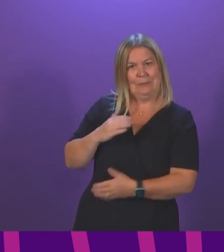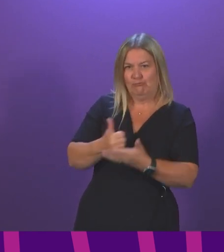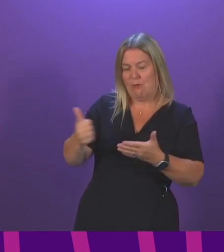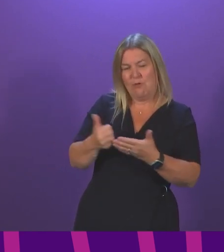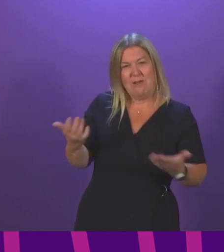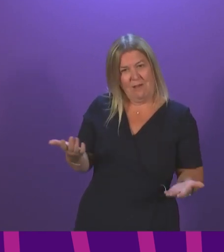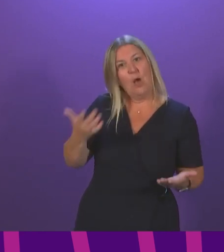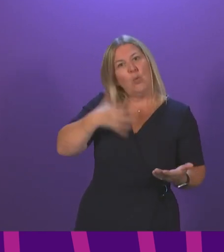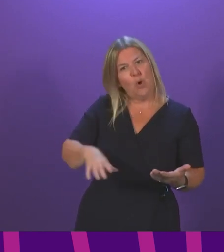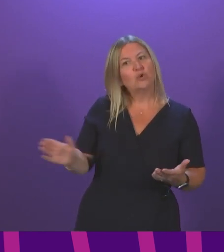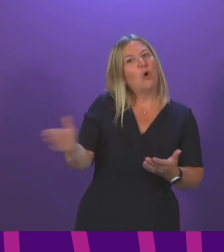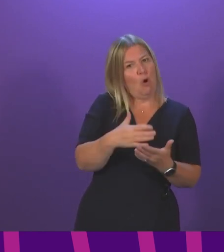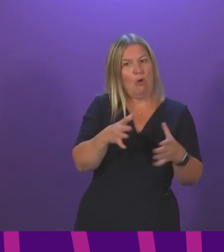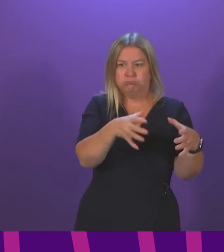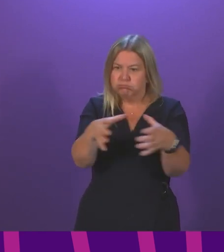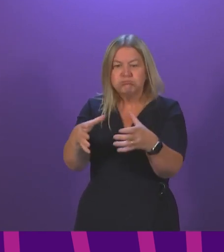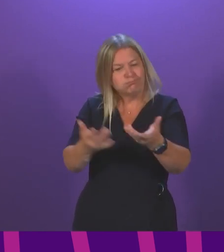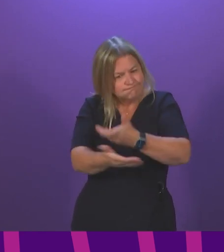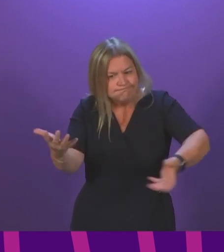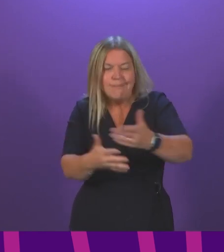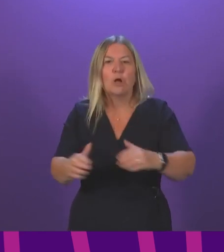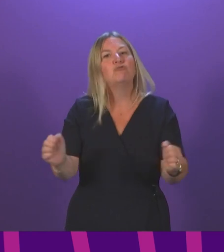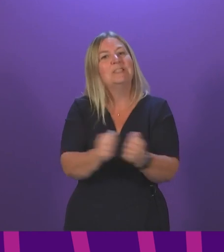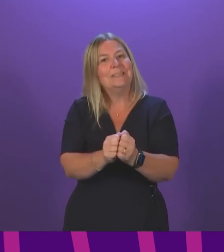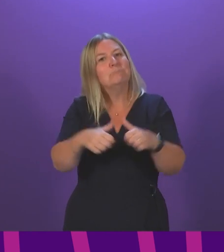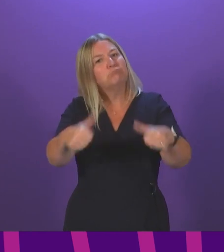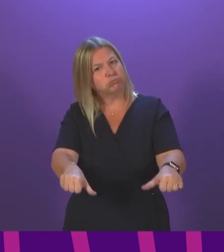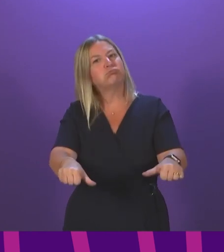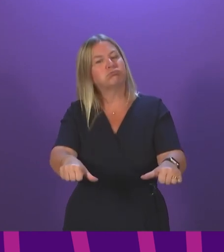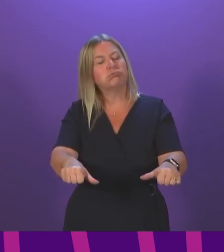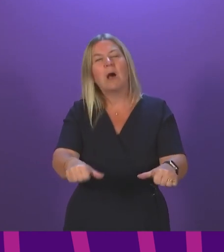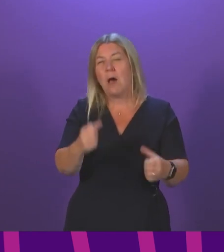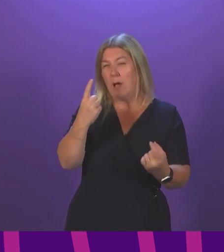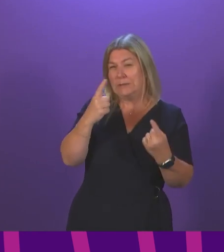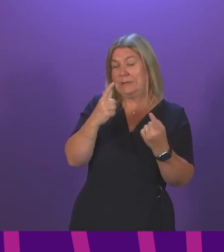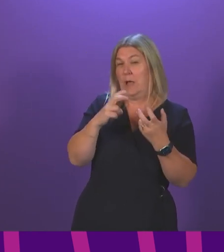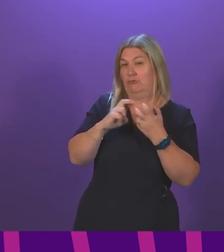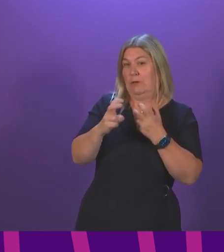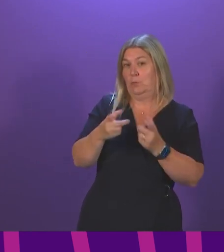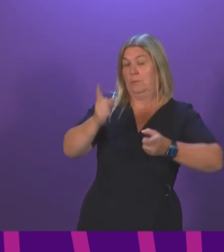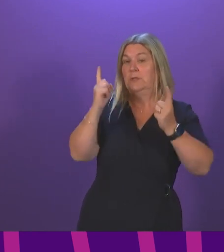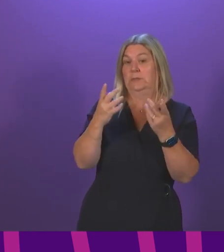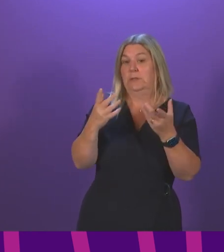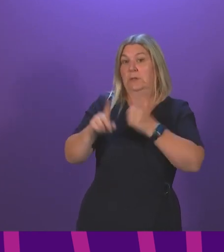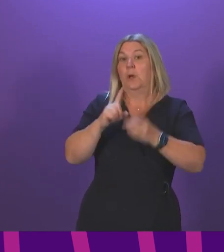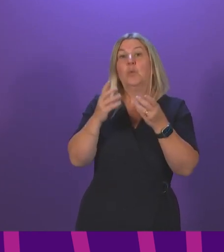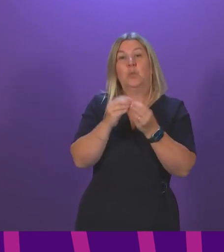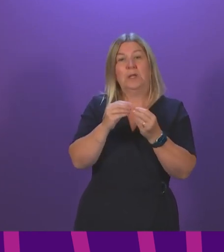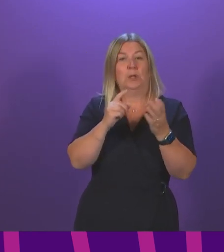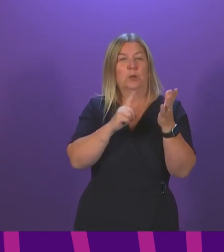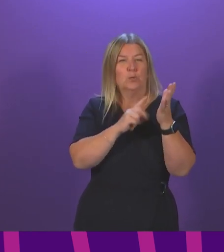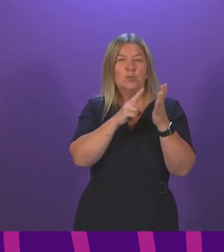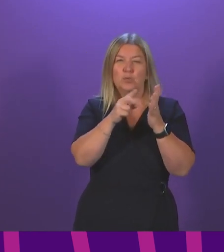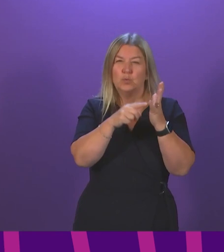to seek resolution. I also understand that the Transport Minister is meeting with Unite today and has also offered to meet with the other rail unions.